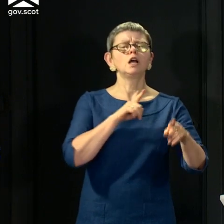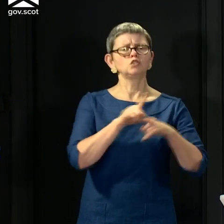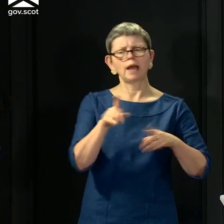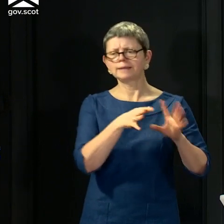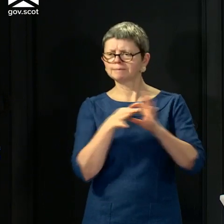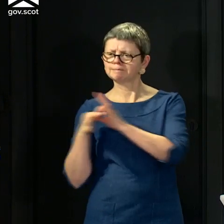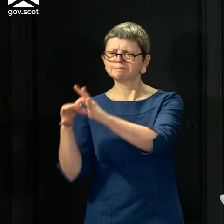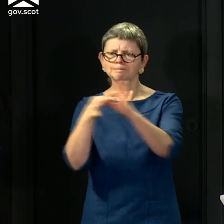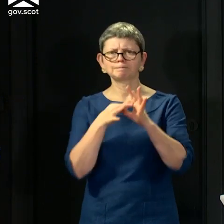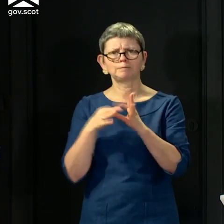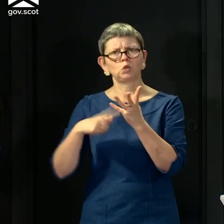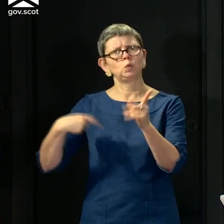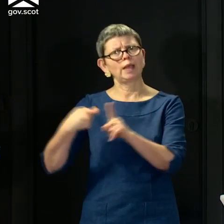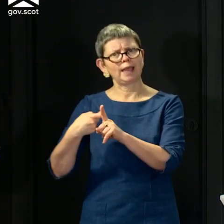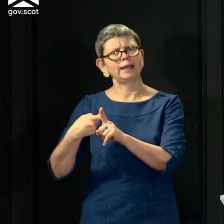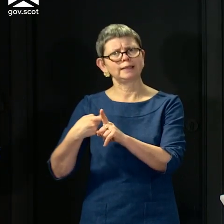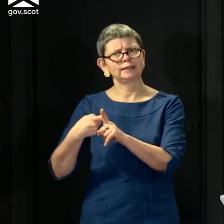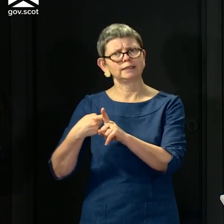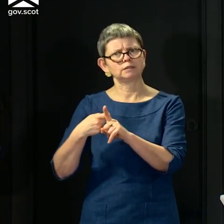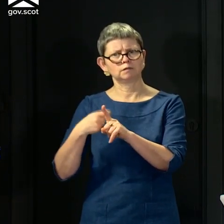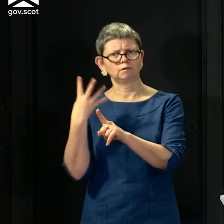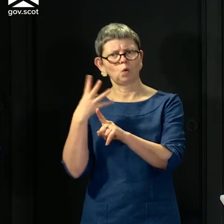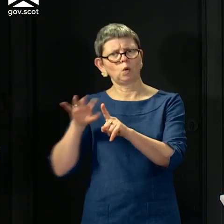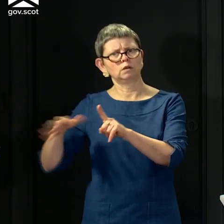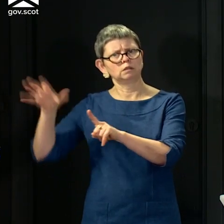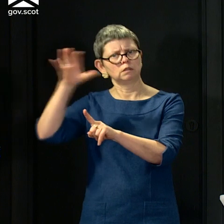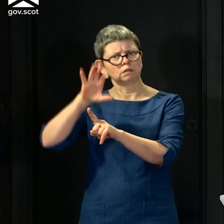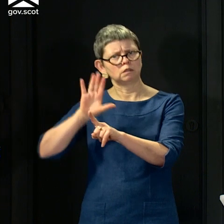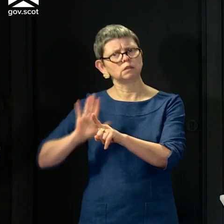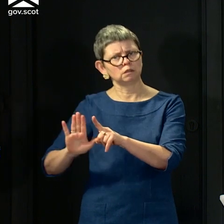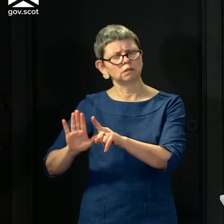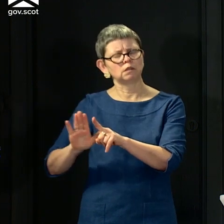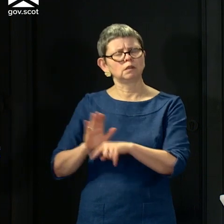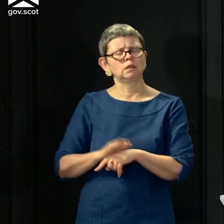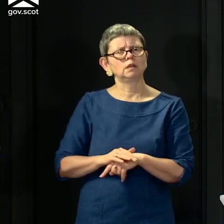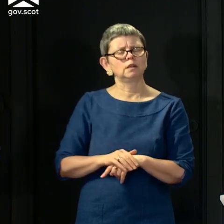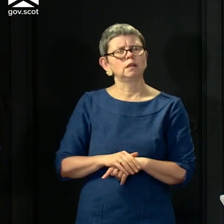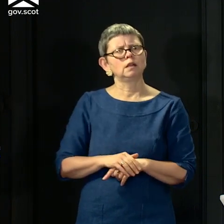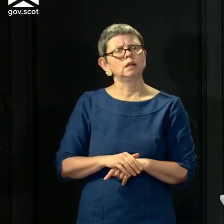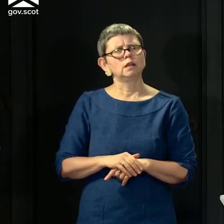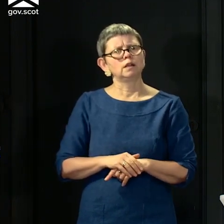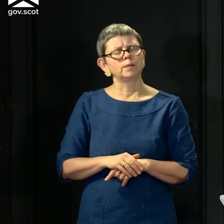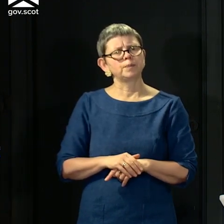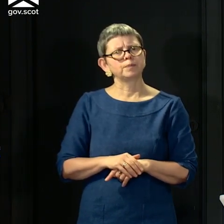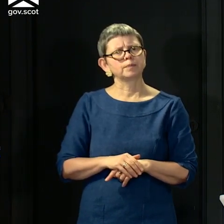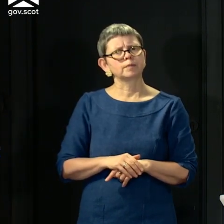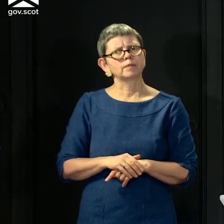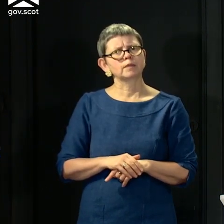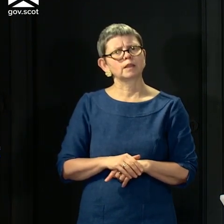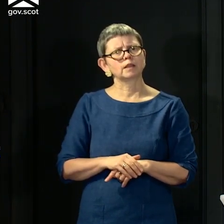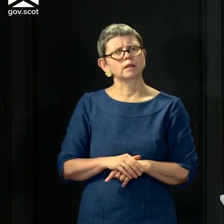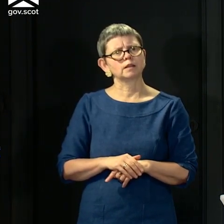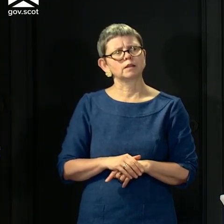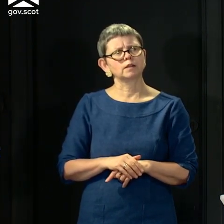other governments across these islands. I suppose, I think I went into this in response to a question from